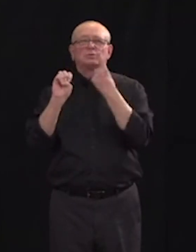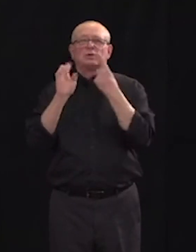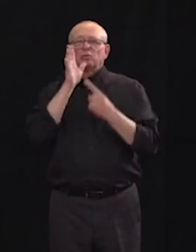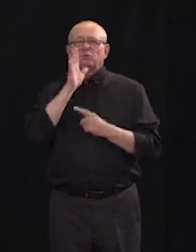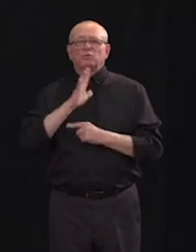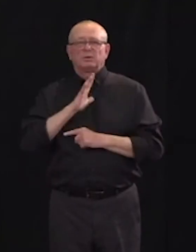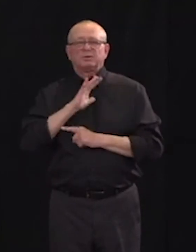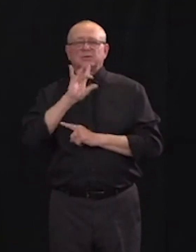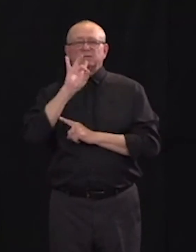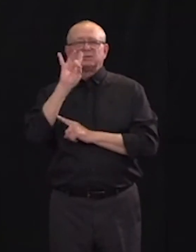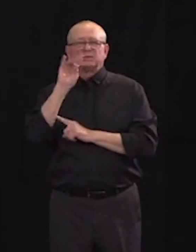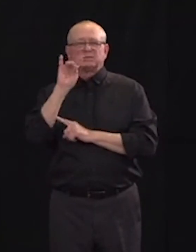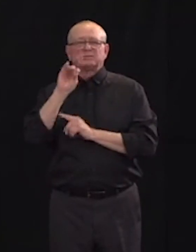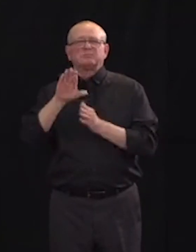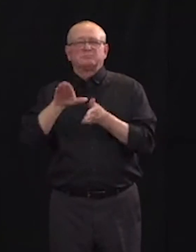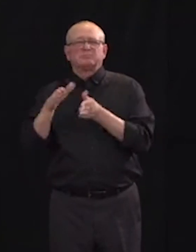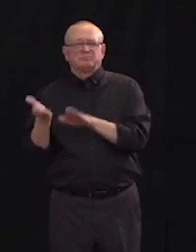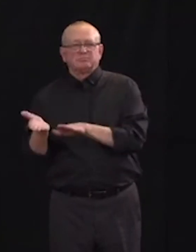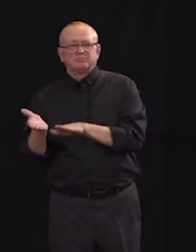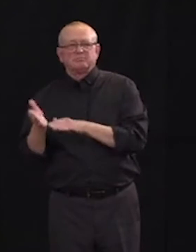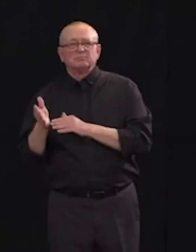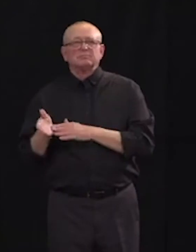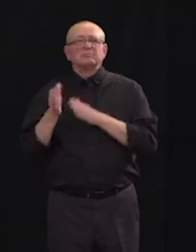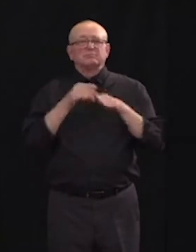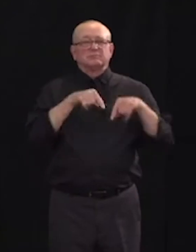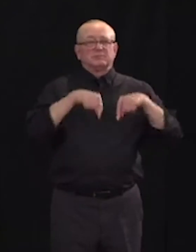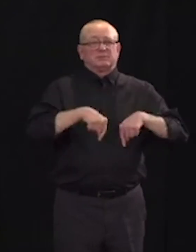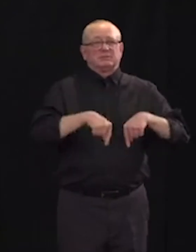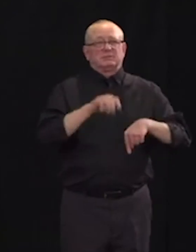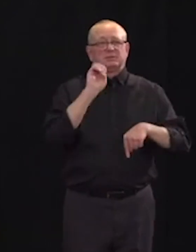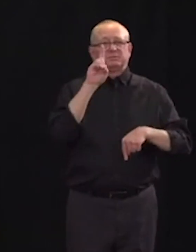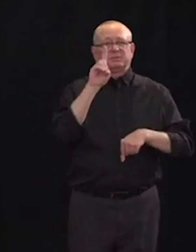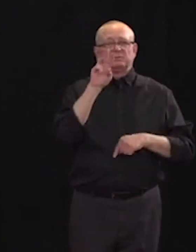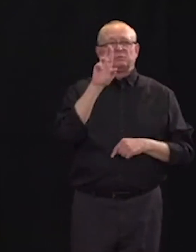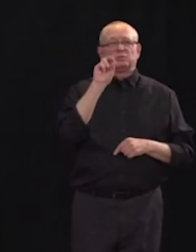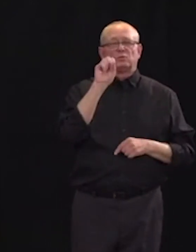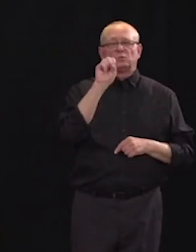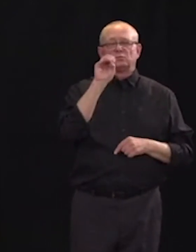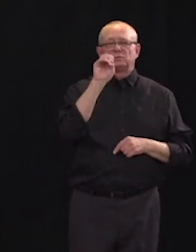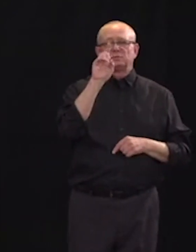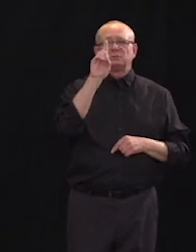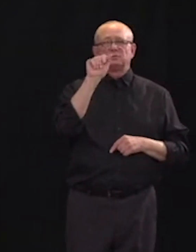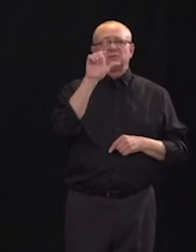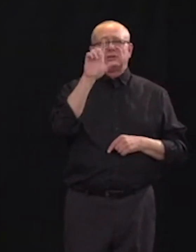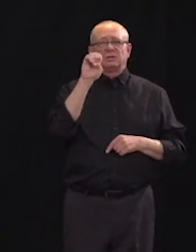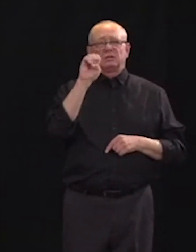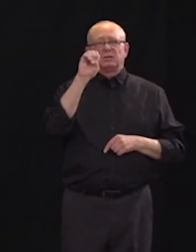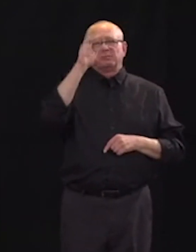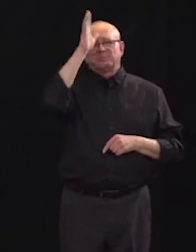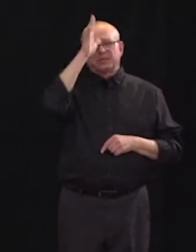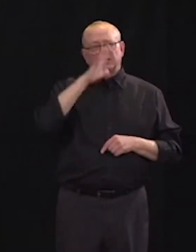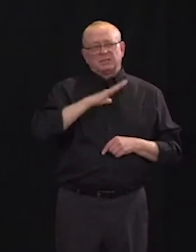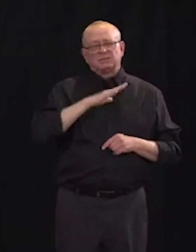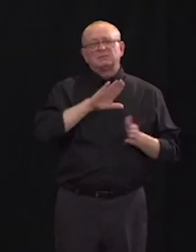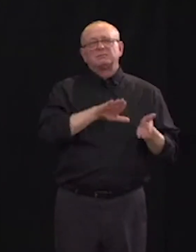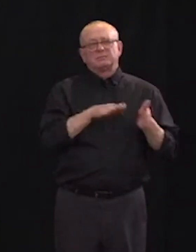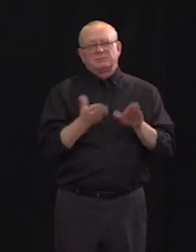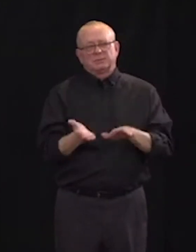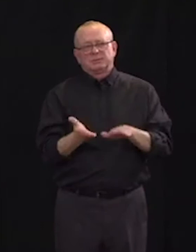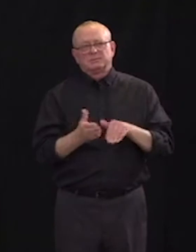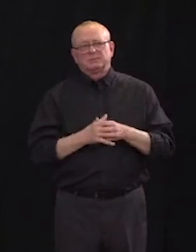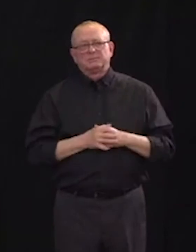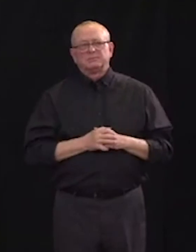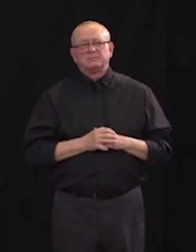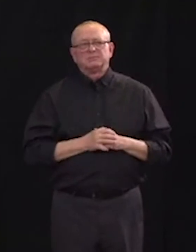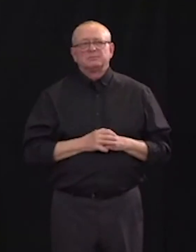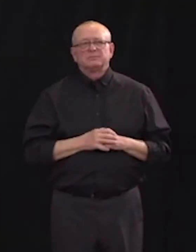The remaining three deaths include a female in her 50s in the Calgary Zone, a male in his 80s in the Edmonton Zone, and a male in